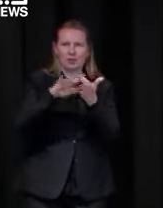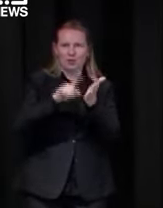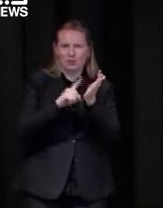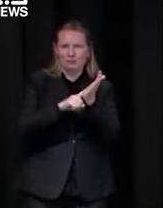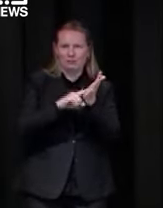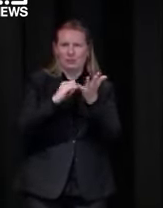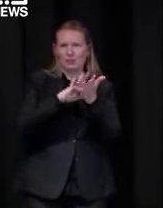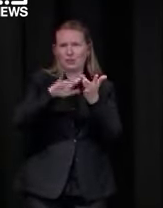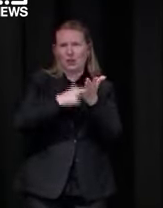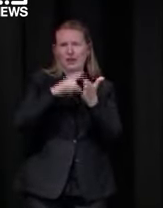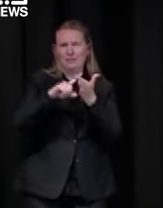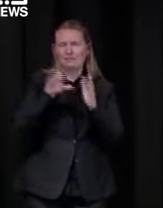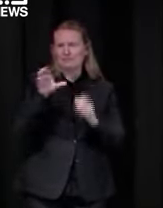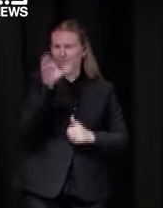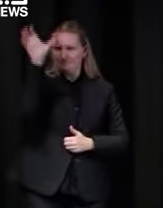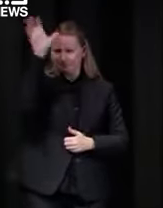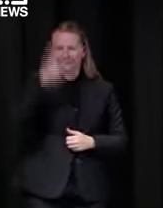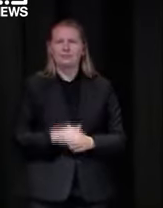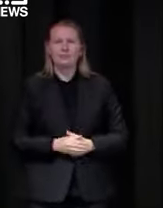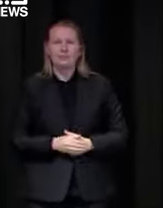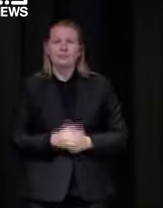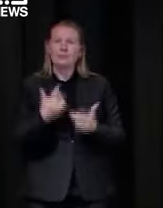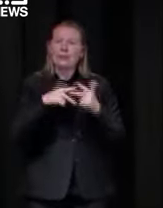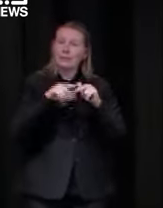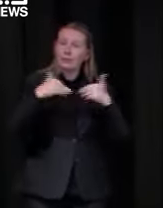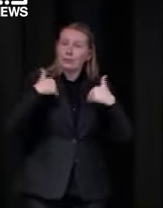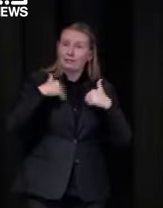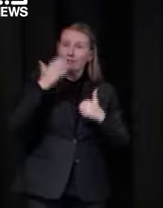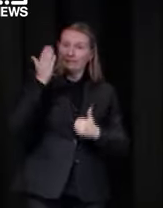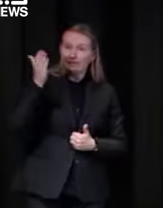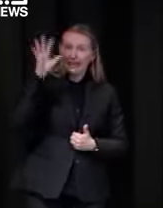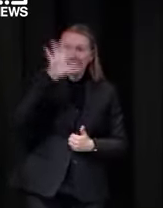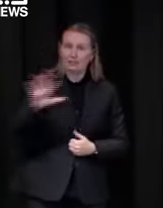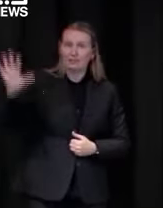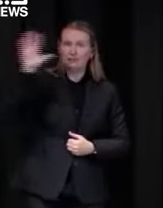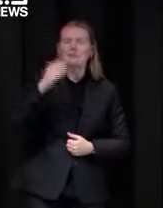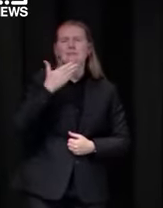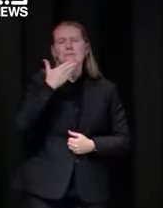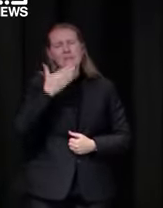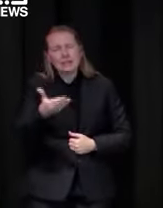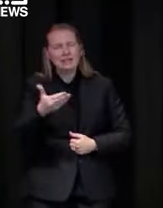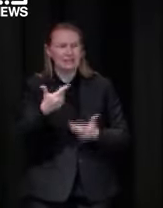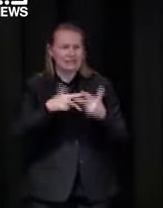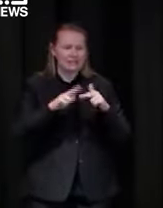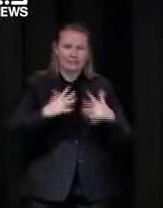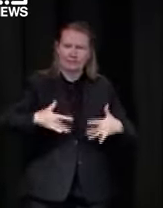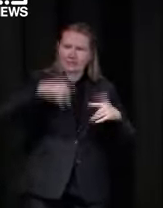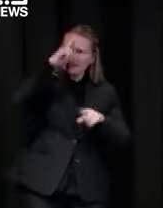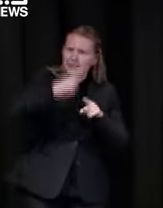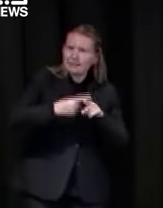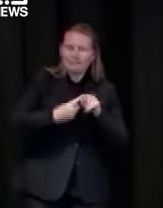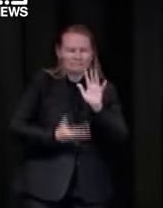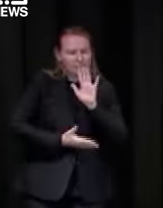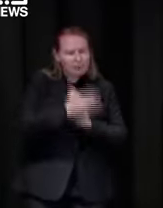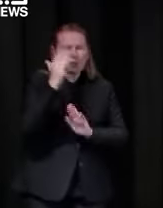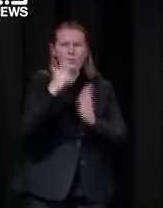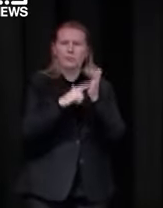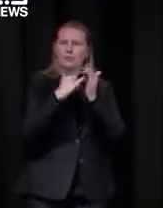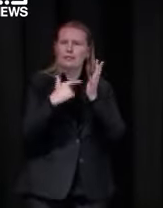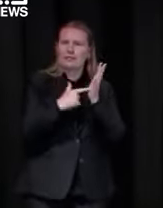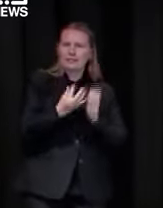if you live there you can help your community by getting tested getting vaccinated staying home and staying safe